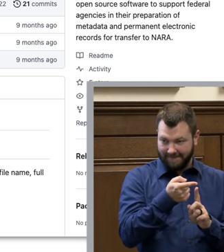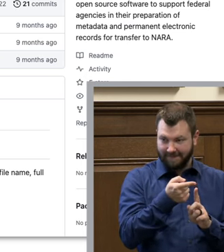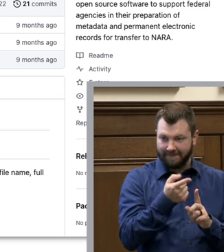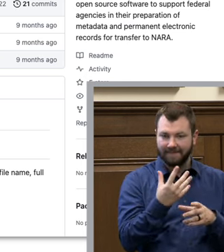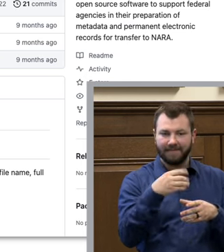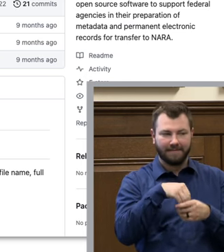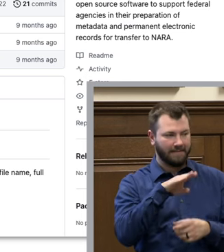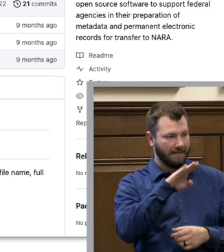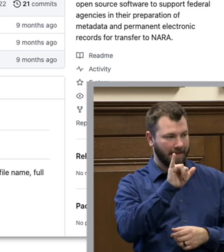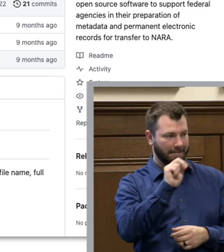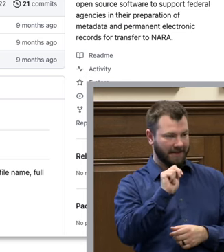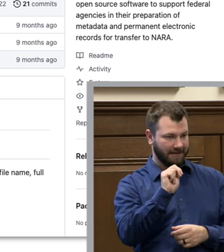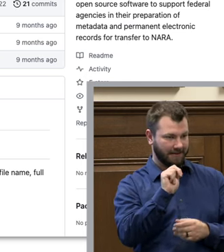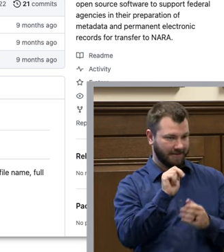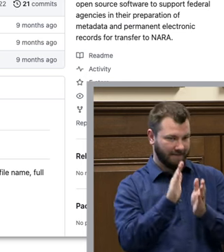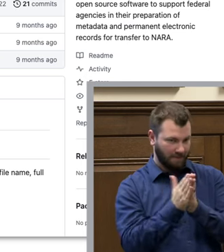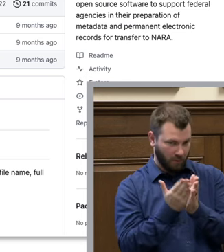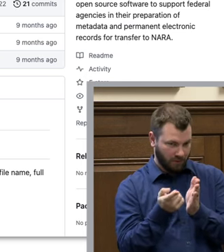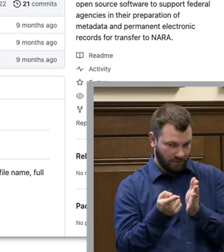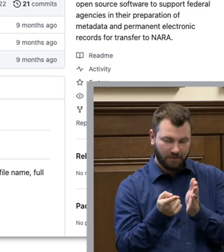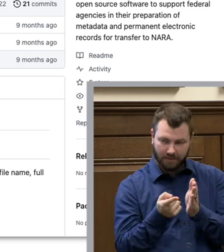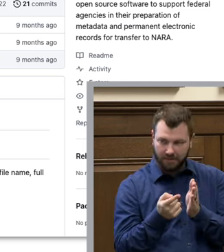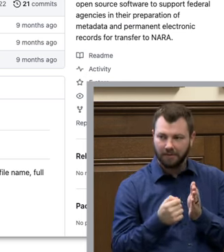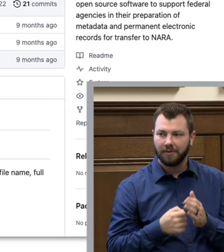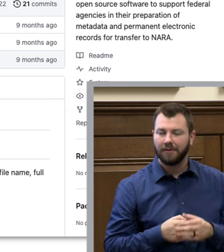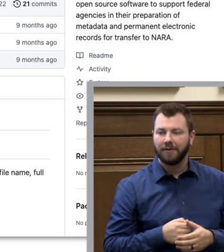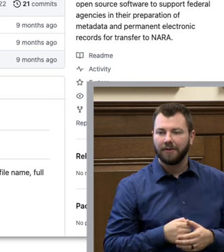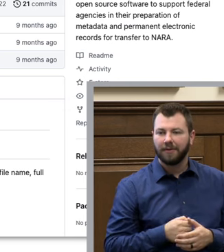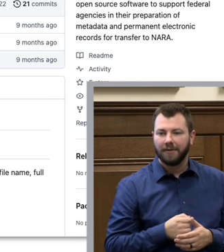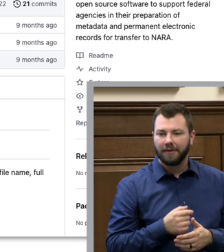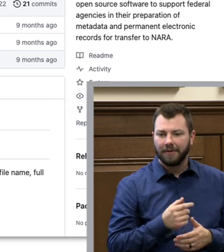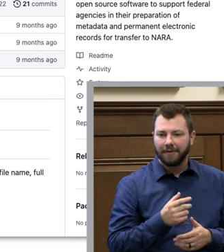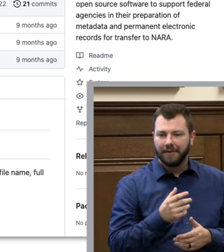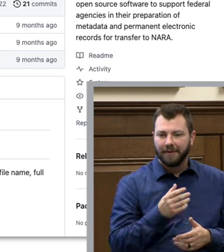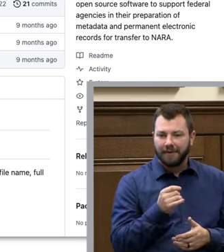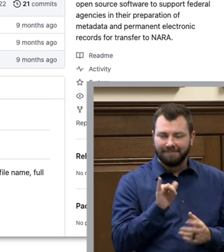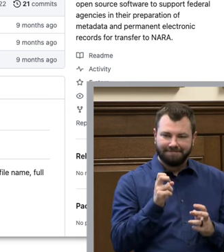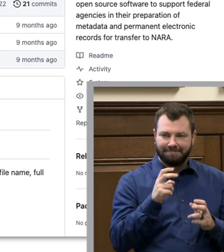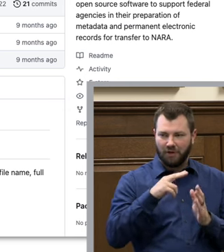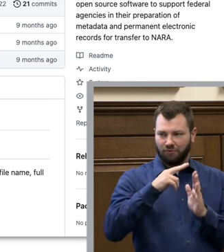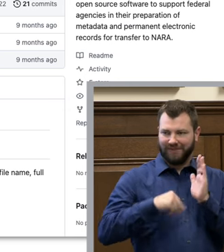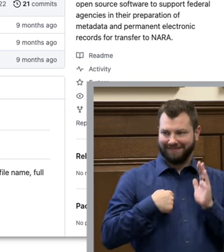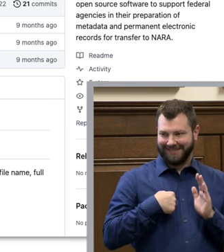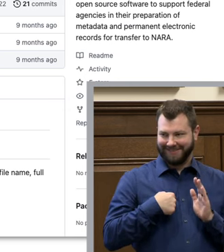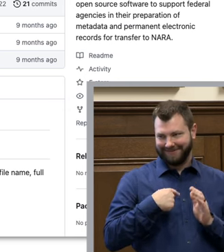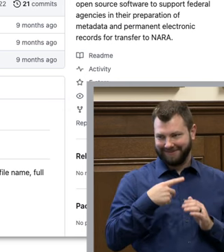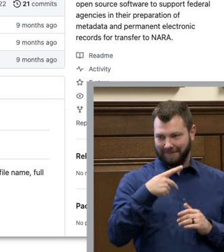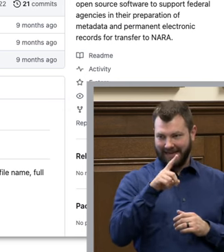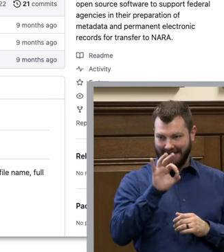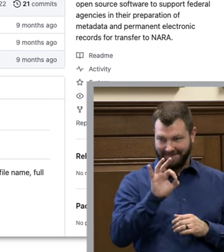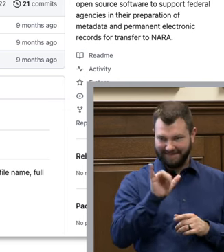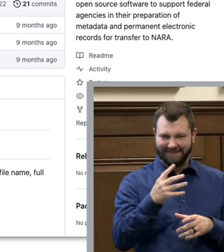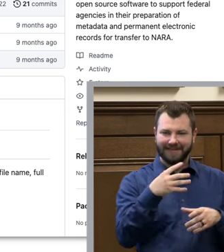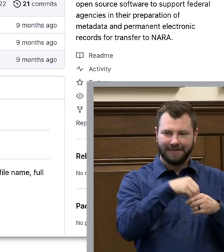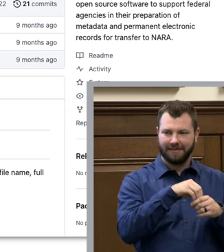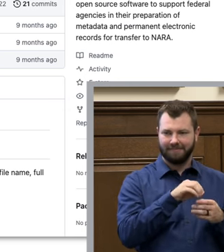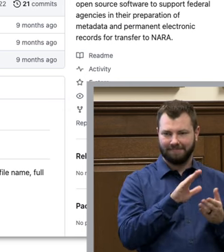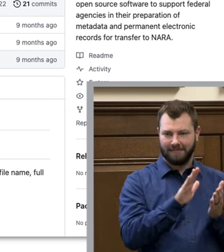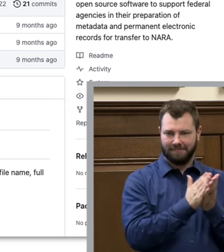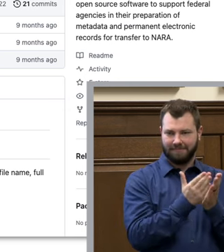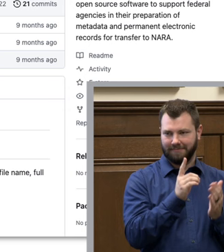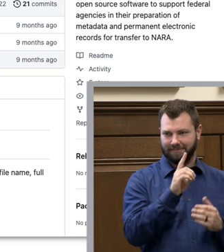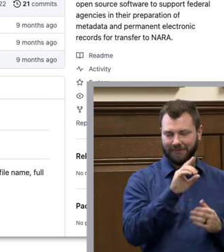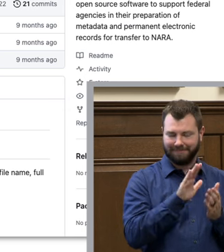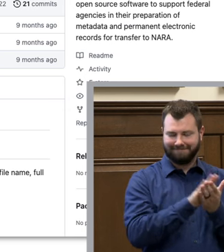the bin folder and the readme pdfs are in the documents folder